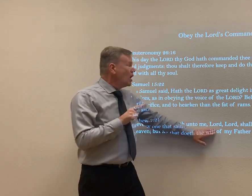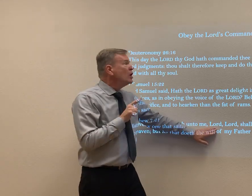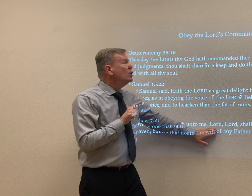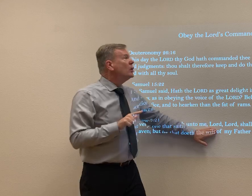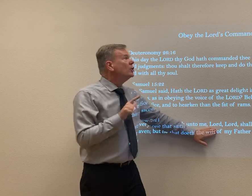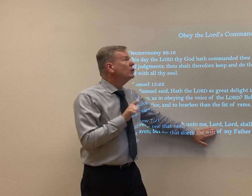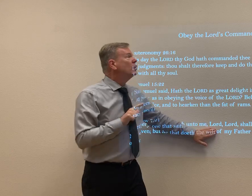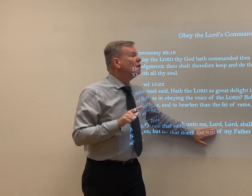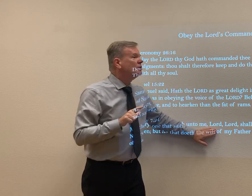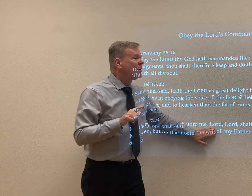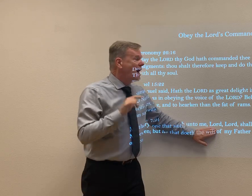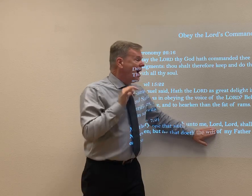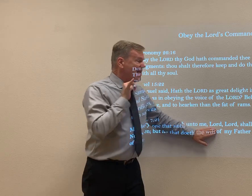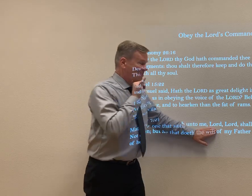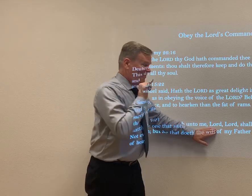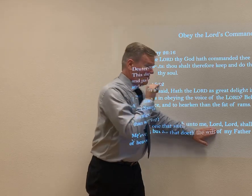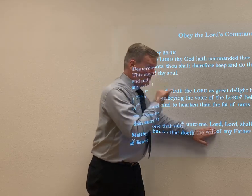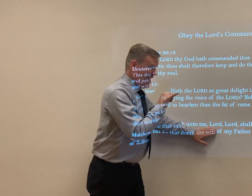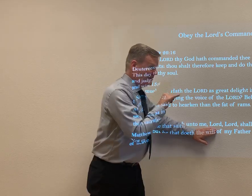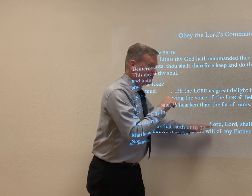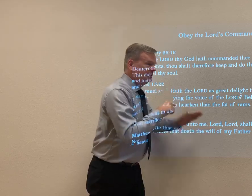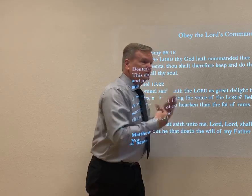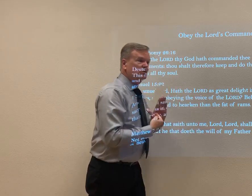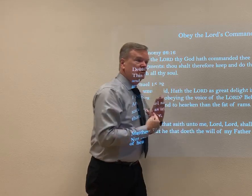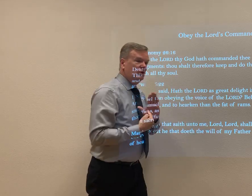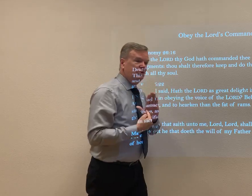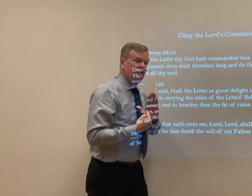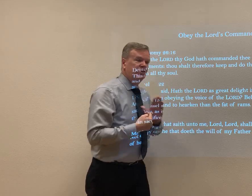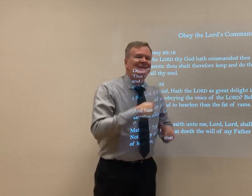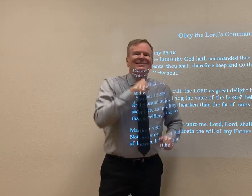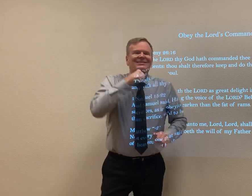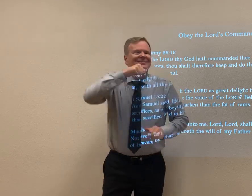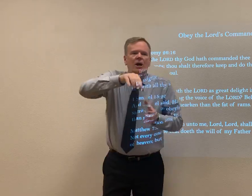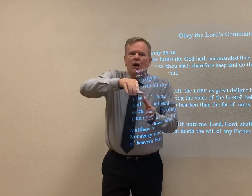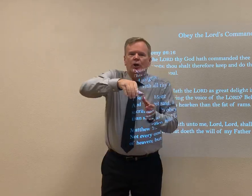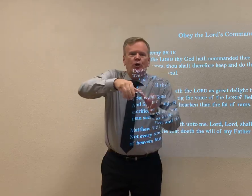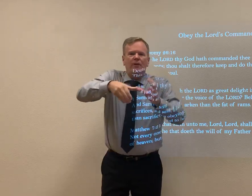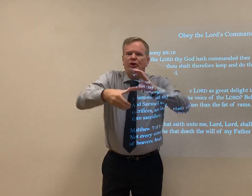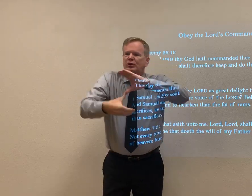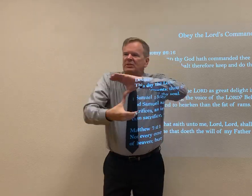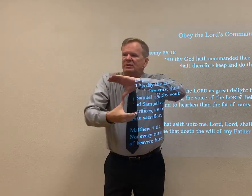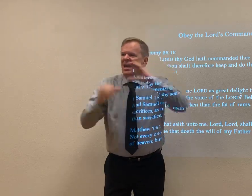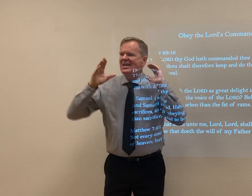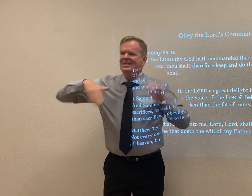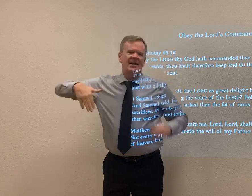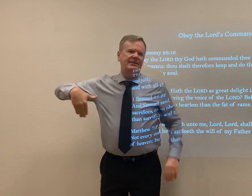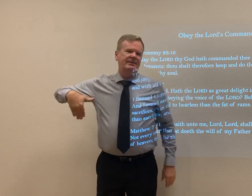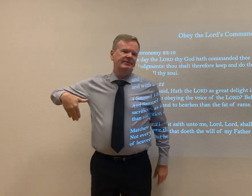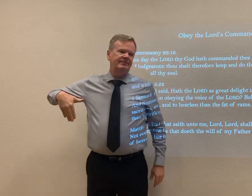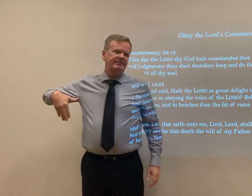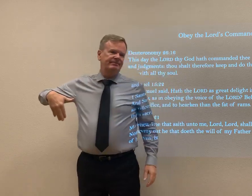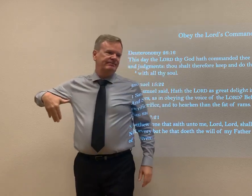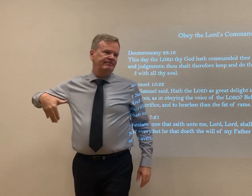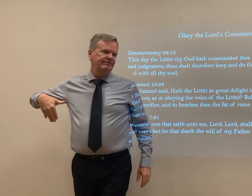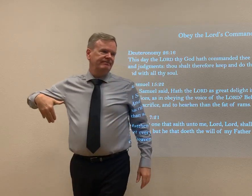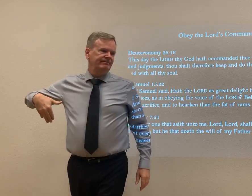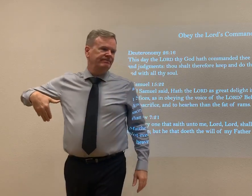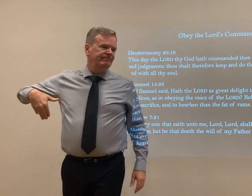Not everybody who says, hey, Lord, Lord. Lord, those people that do it doesn't mean you've taken the necessary steps to convert.